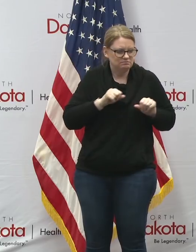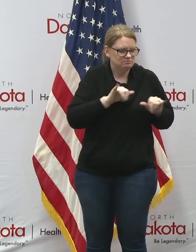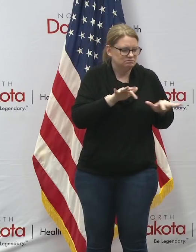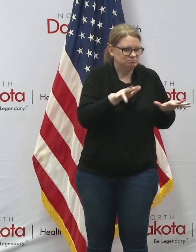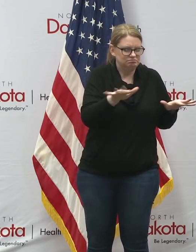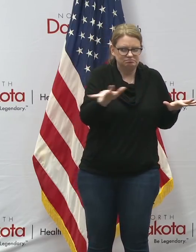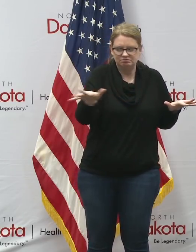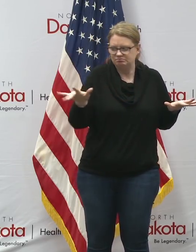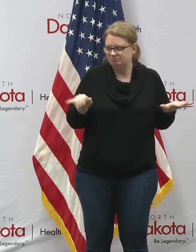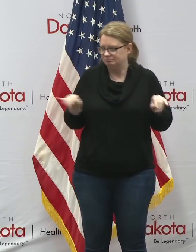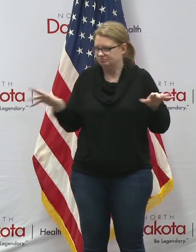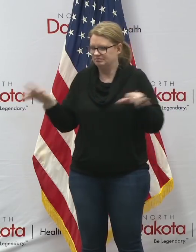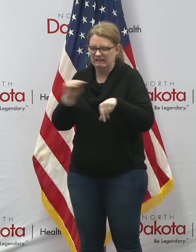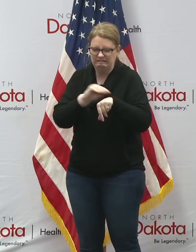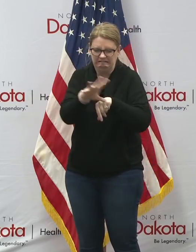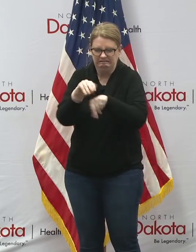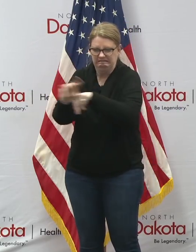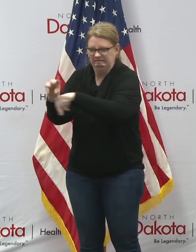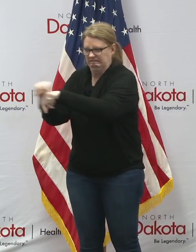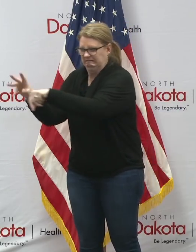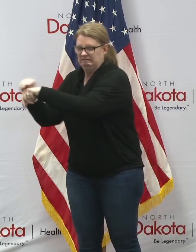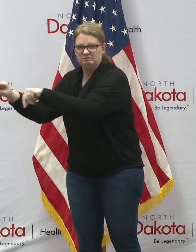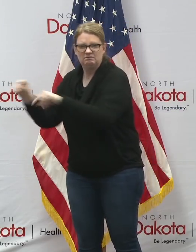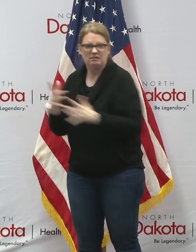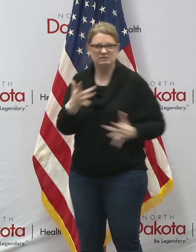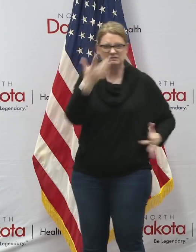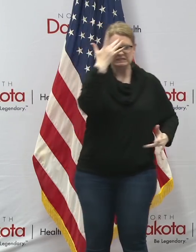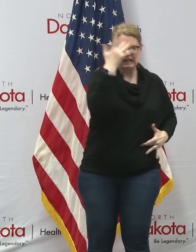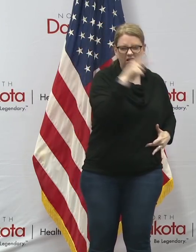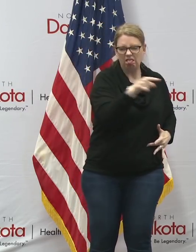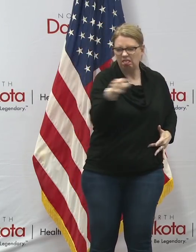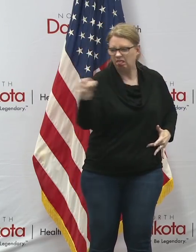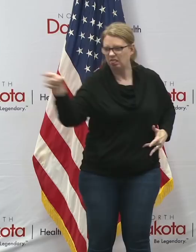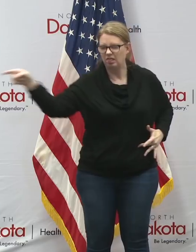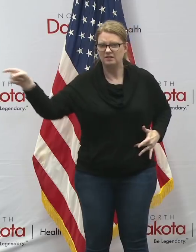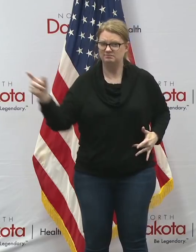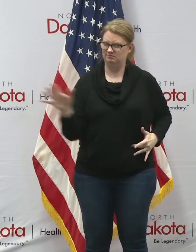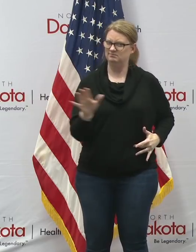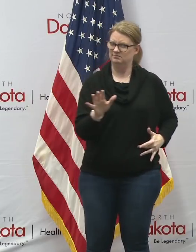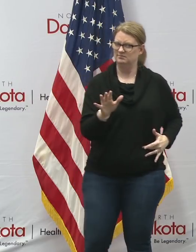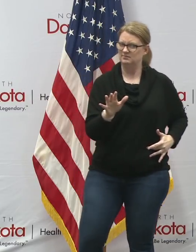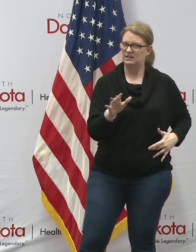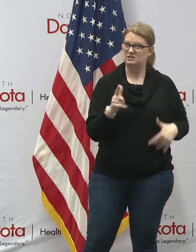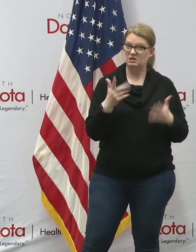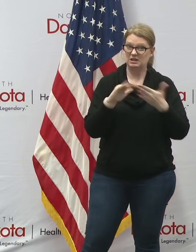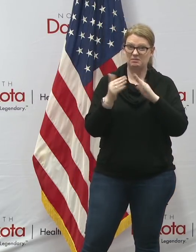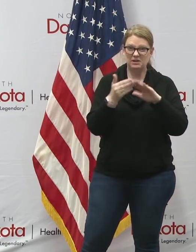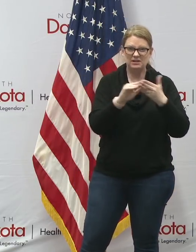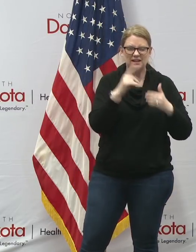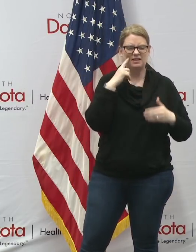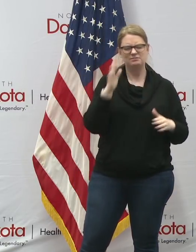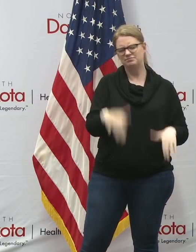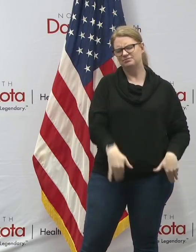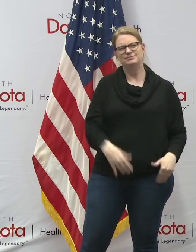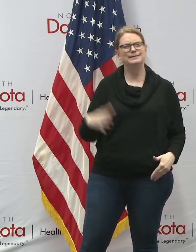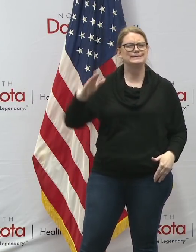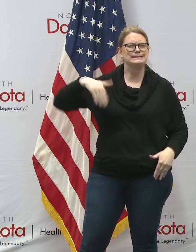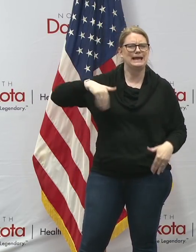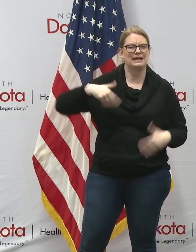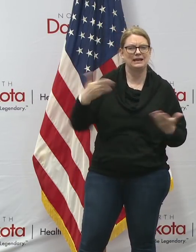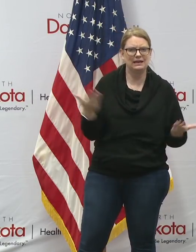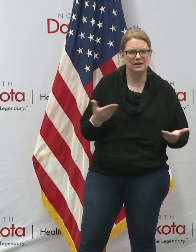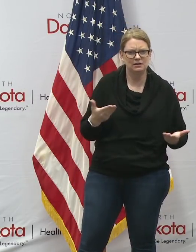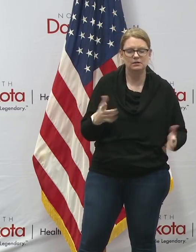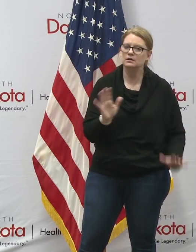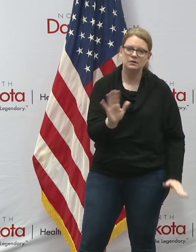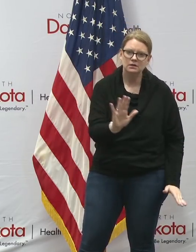you can be asymptomatic having meaning no symptoms and spread it so again even in our communities where you may think it hasn't reached you yet please act as